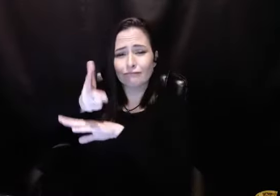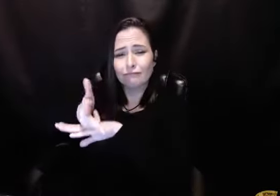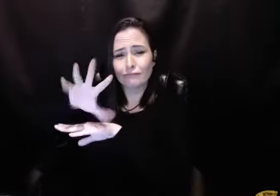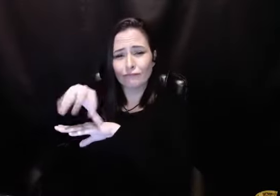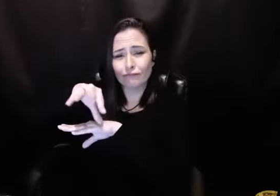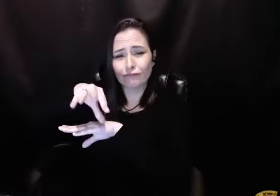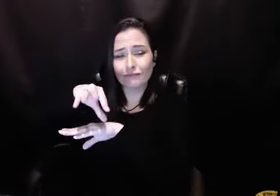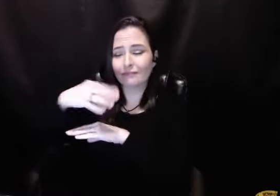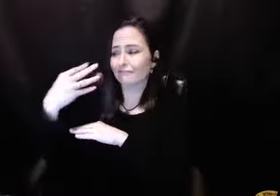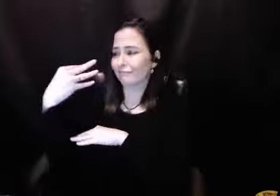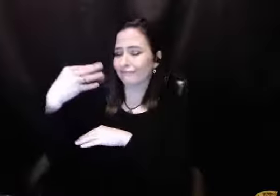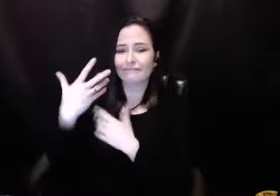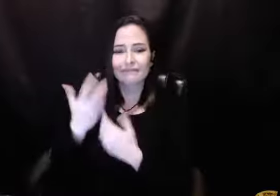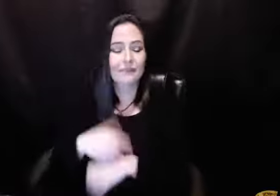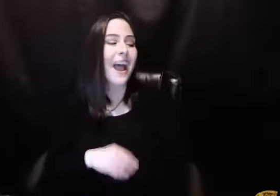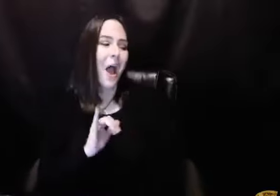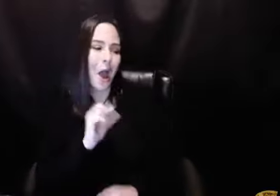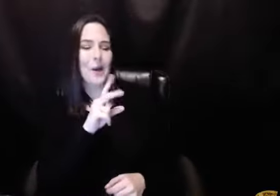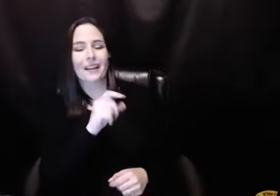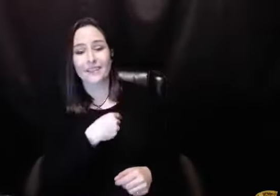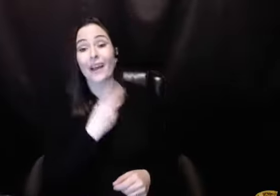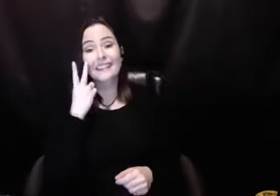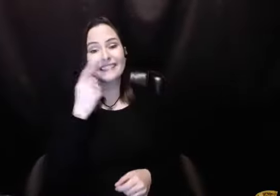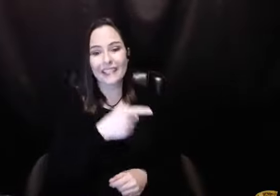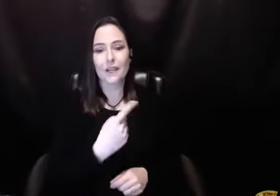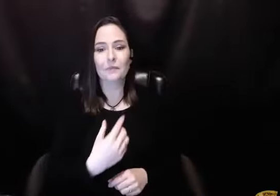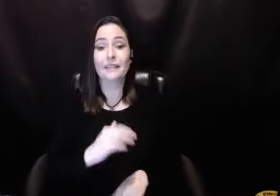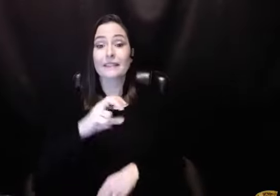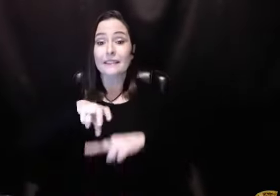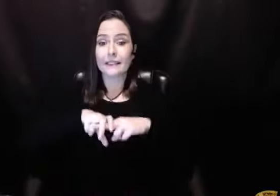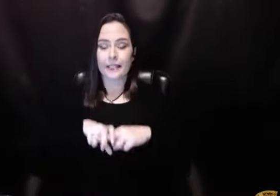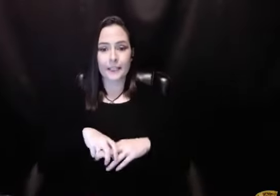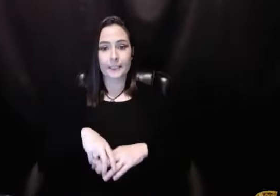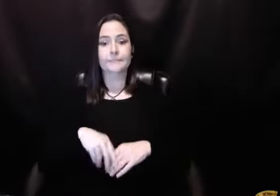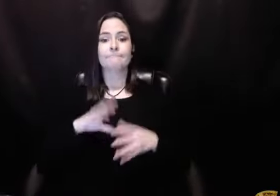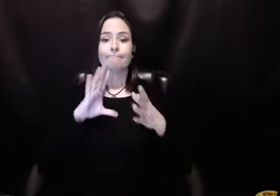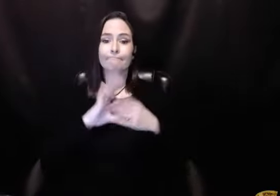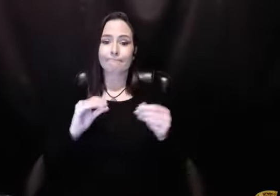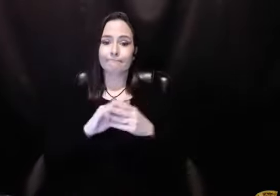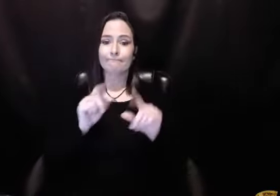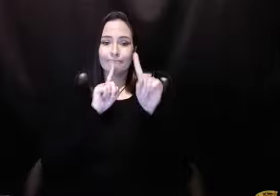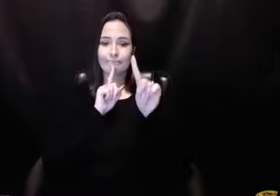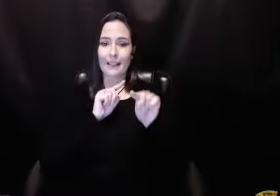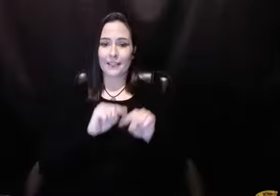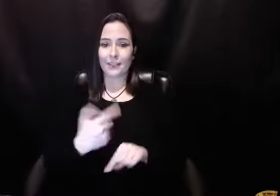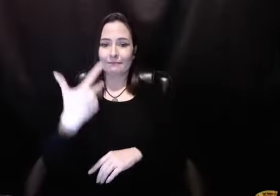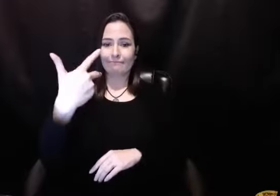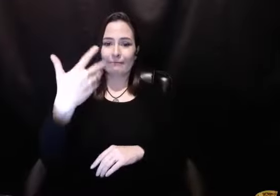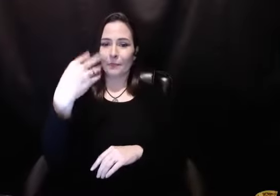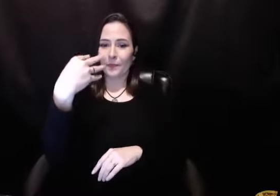And so I got to see him sitting there talking to me and answering the questions